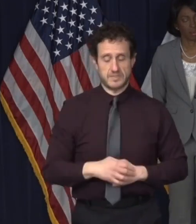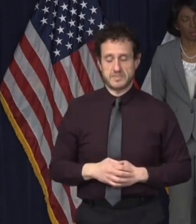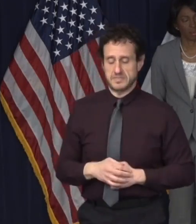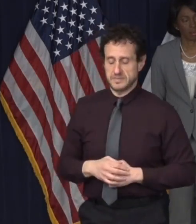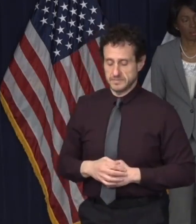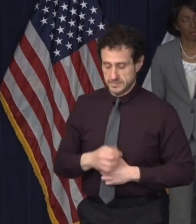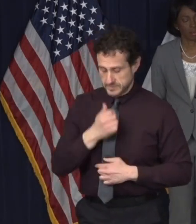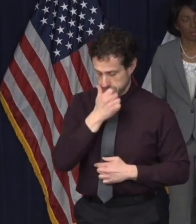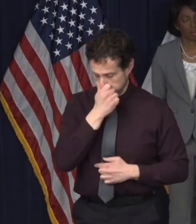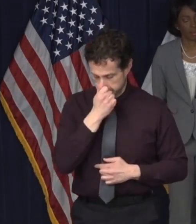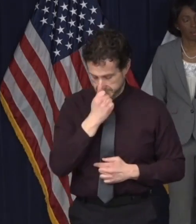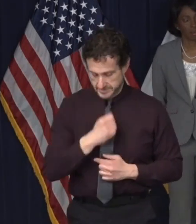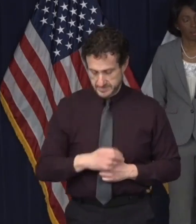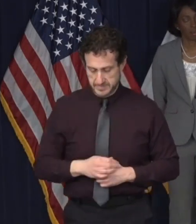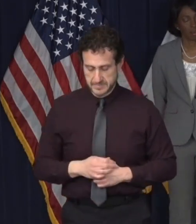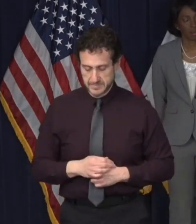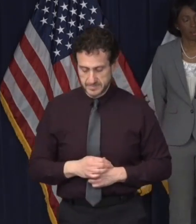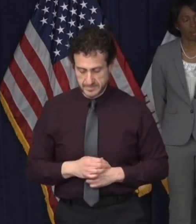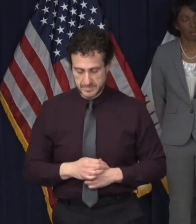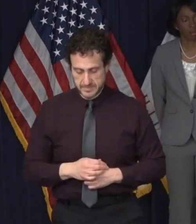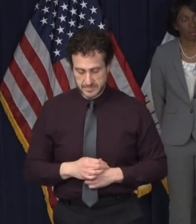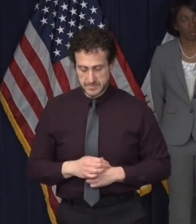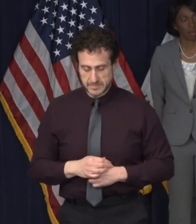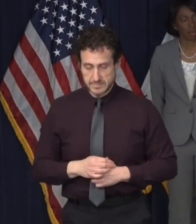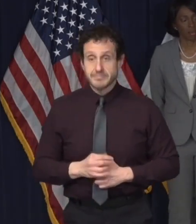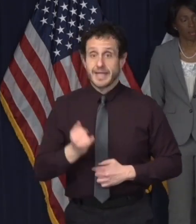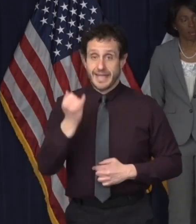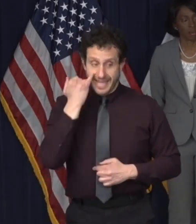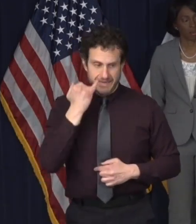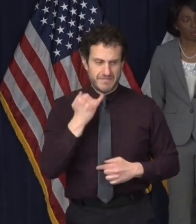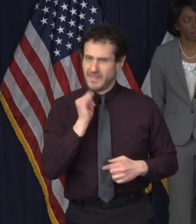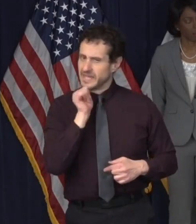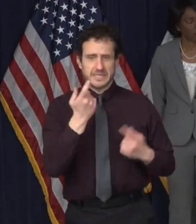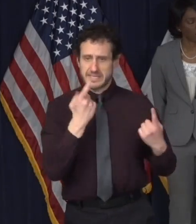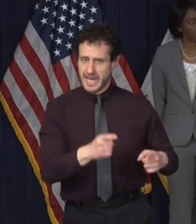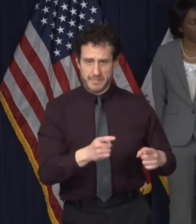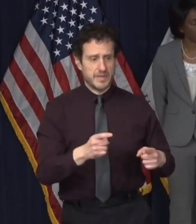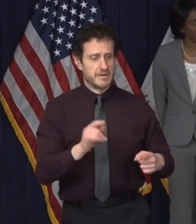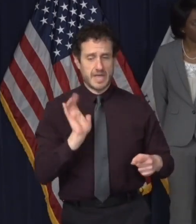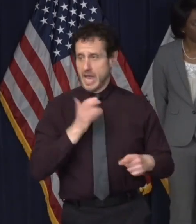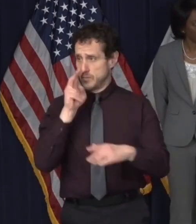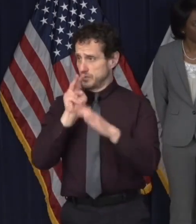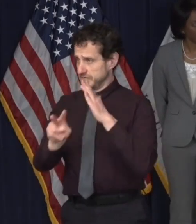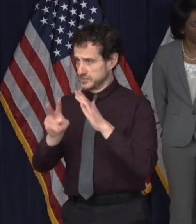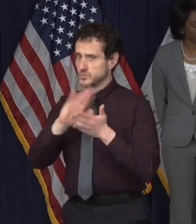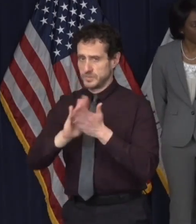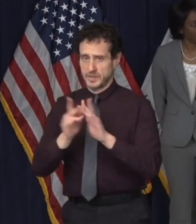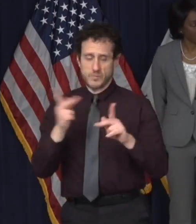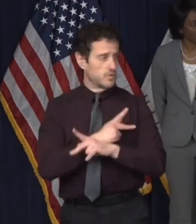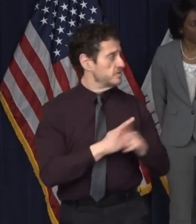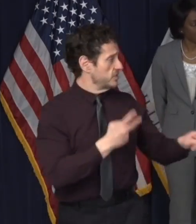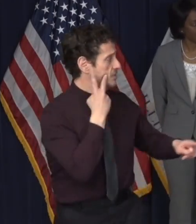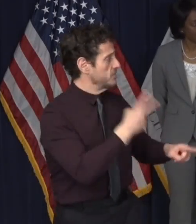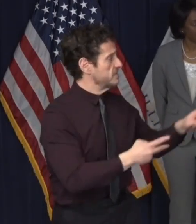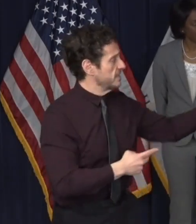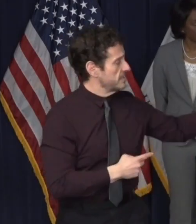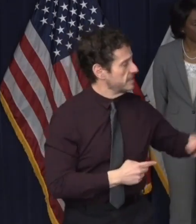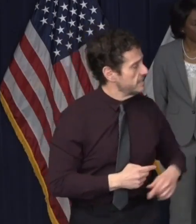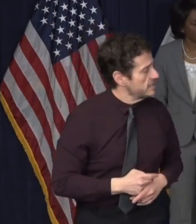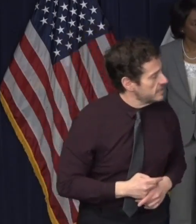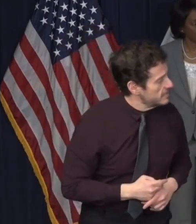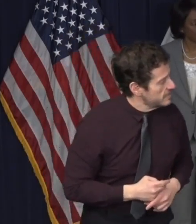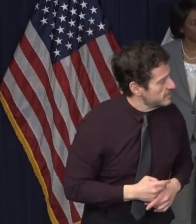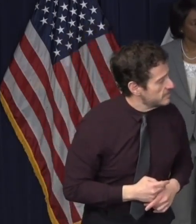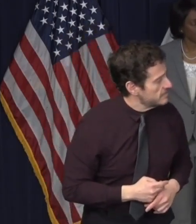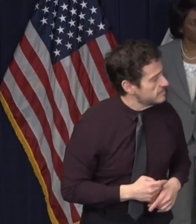effect will indeed make the predictions more pessimistic, and you can see that here on these two graphs. One showing the